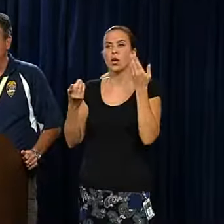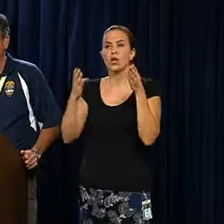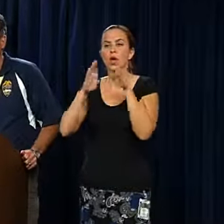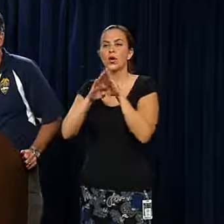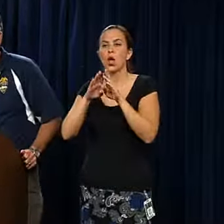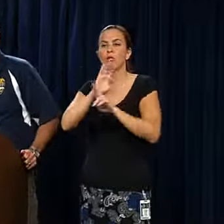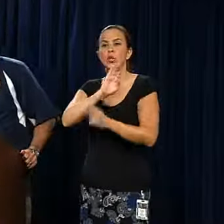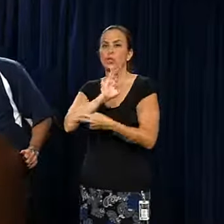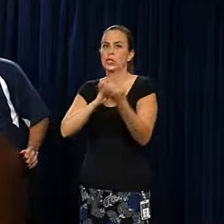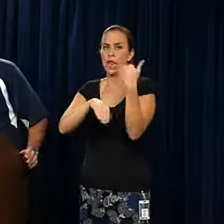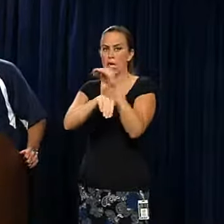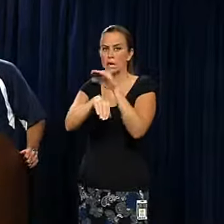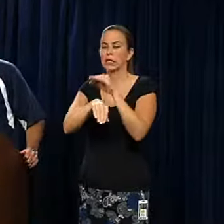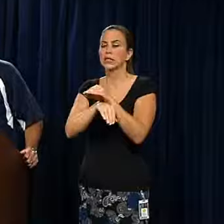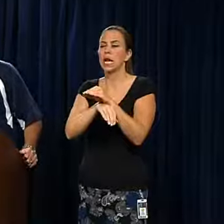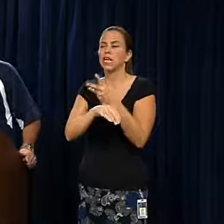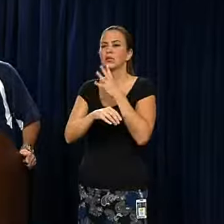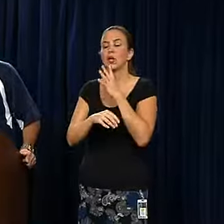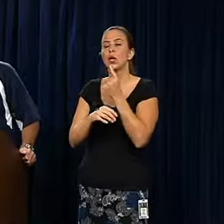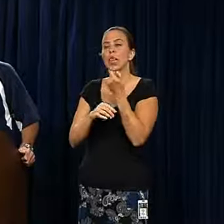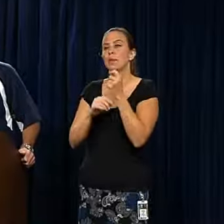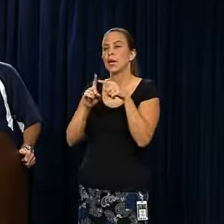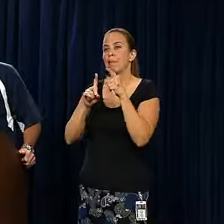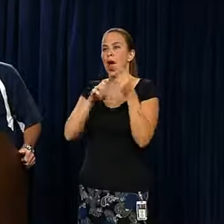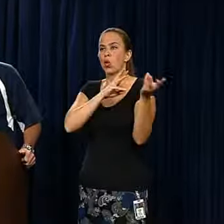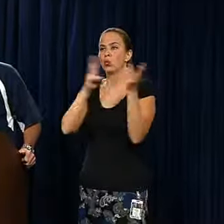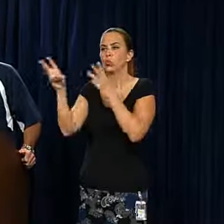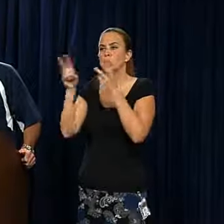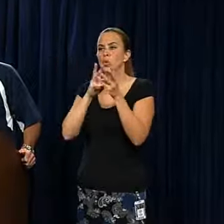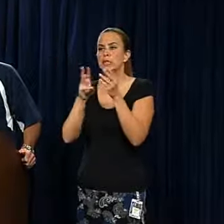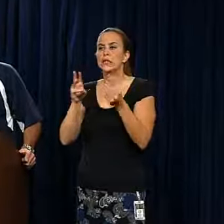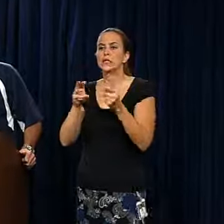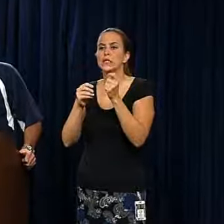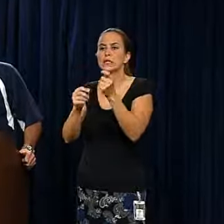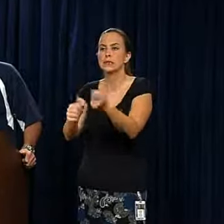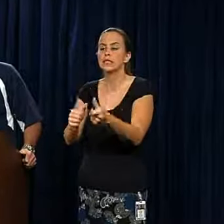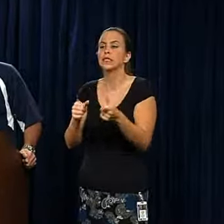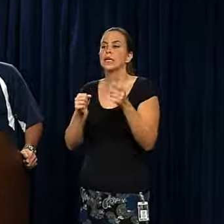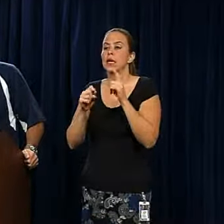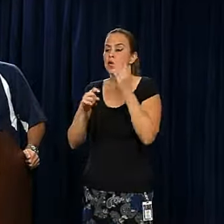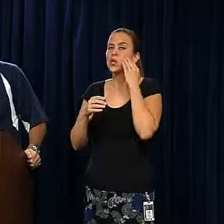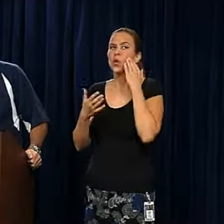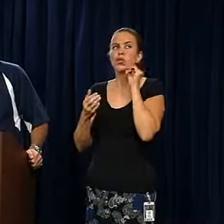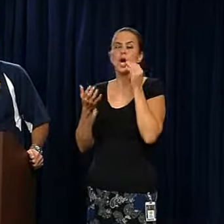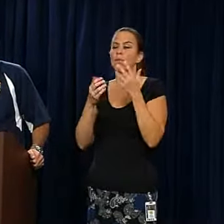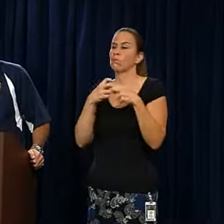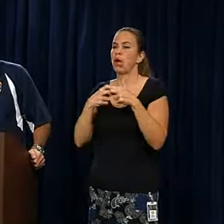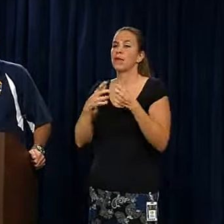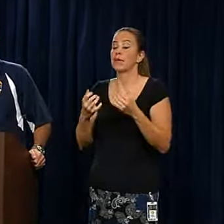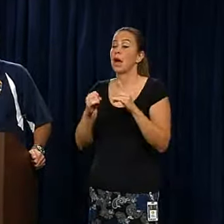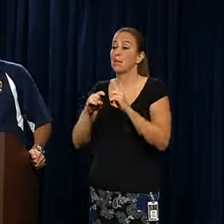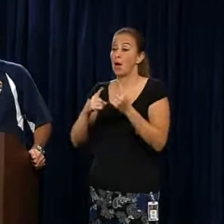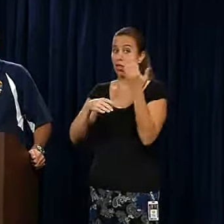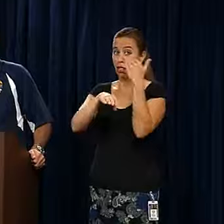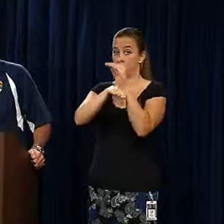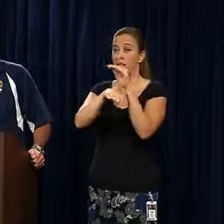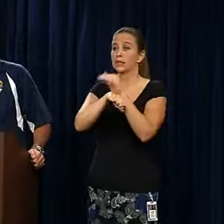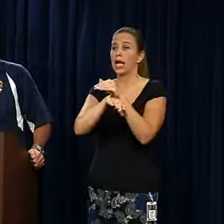Bridge last night, and we've talked a little about the wind speeds, and as you know, we don't have that issue now. But because of the wind last night,